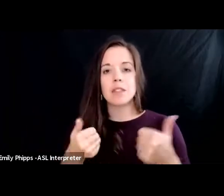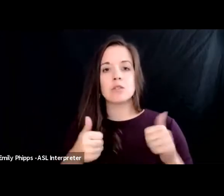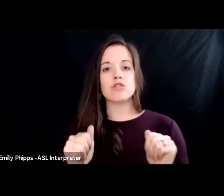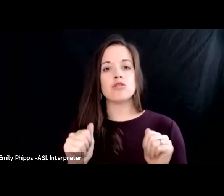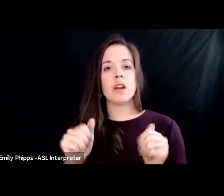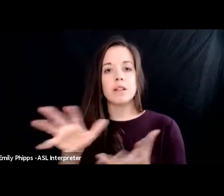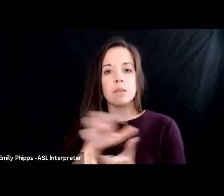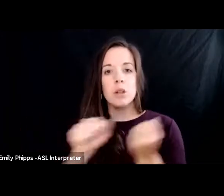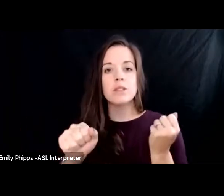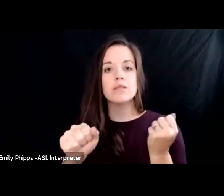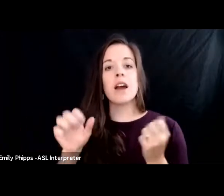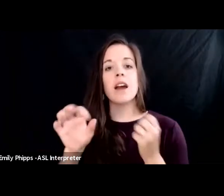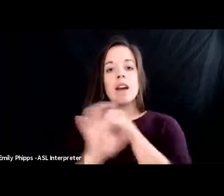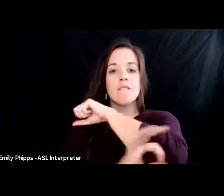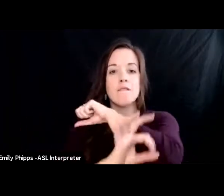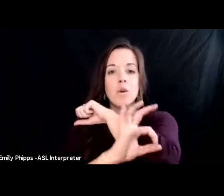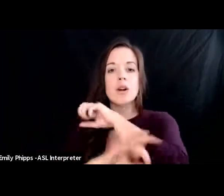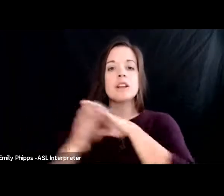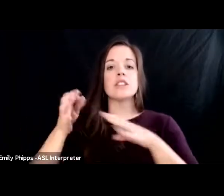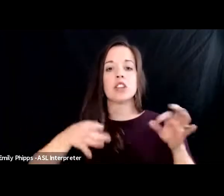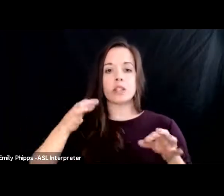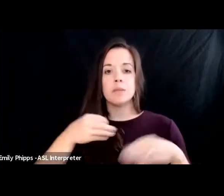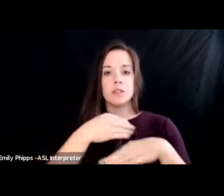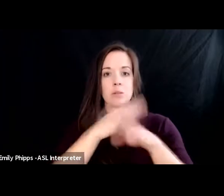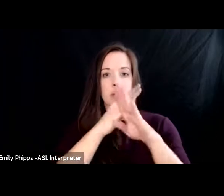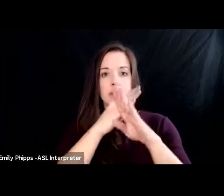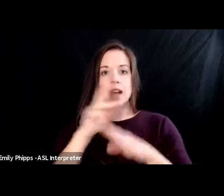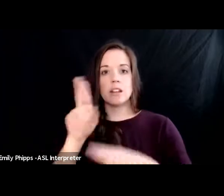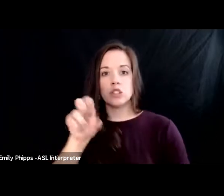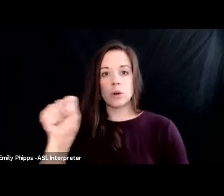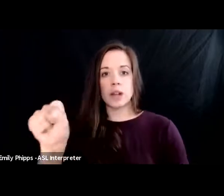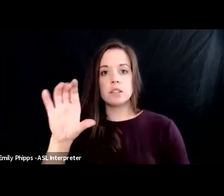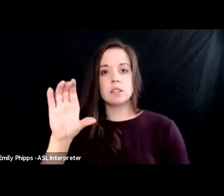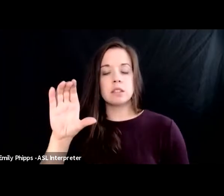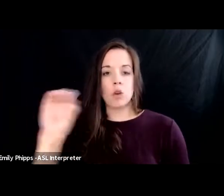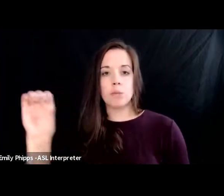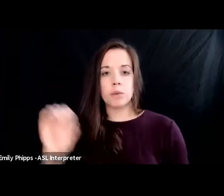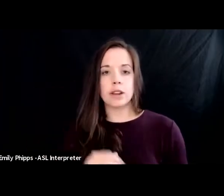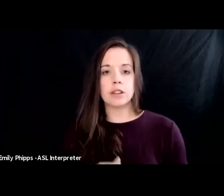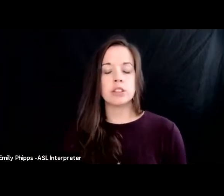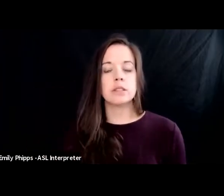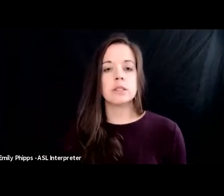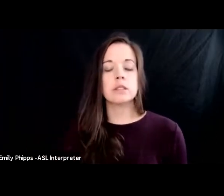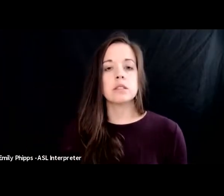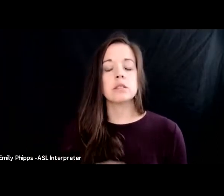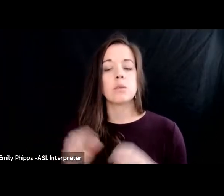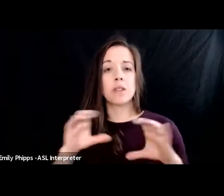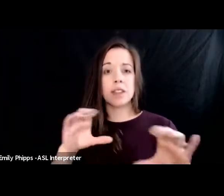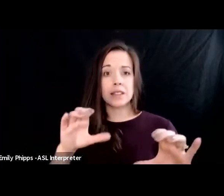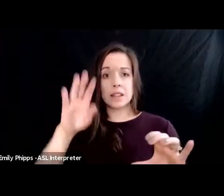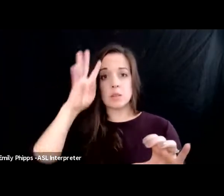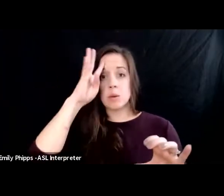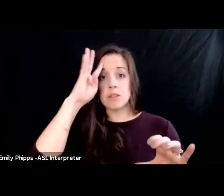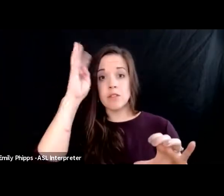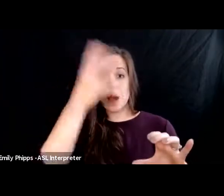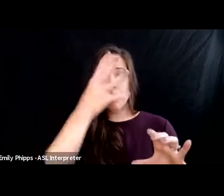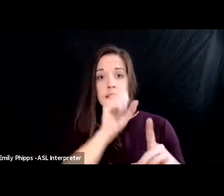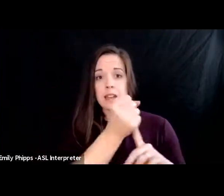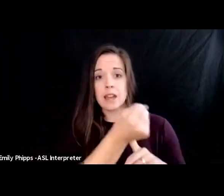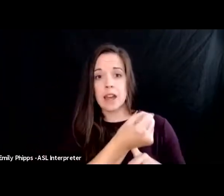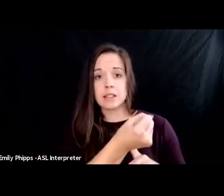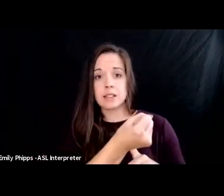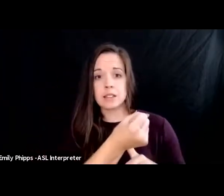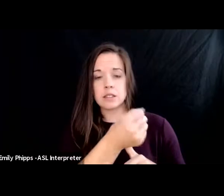foreign judgments to protect u.s corporations what they did was fabricate a case of